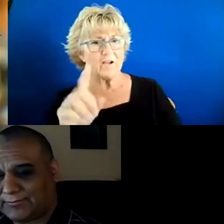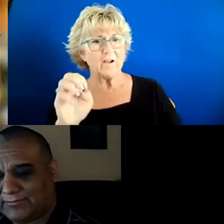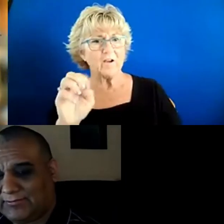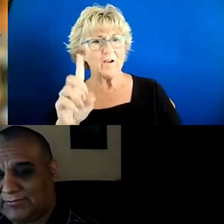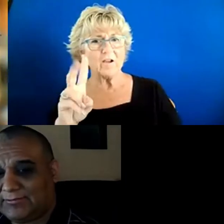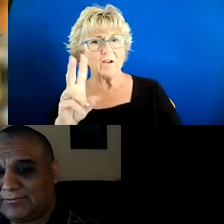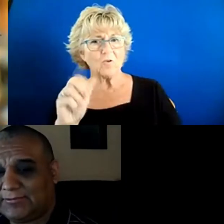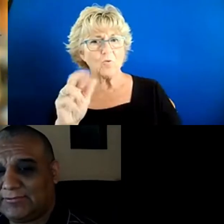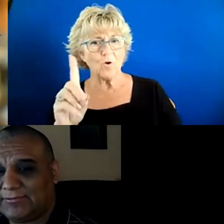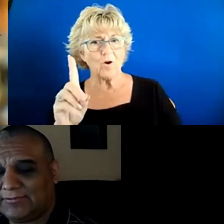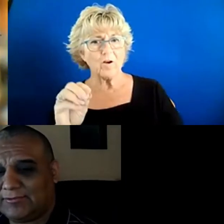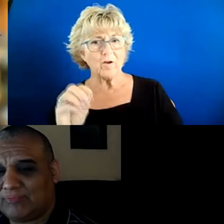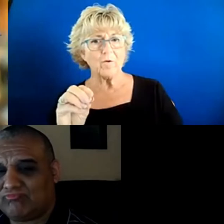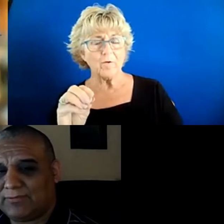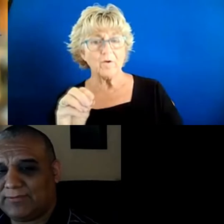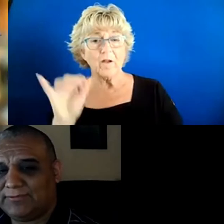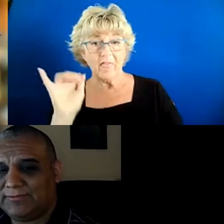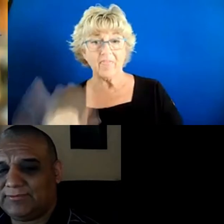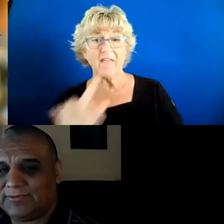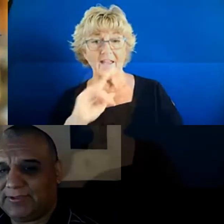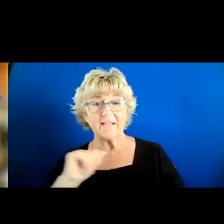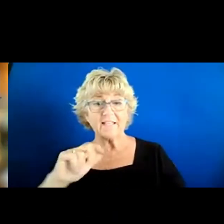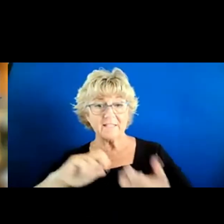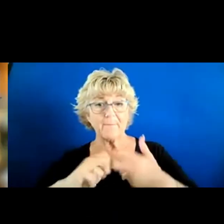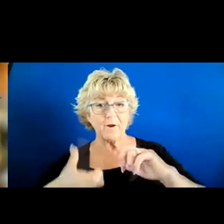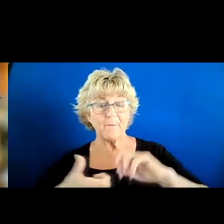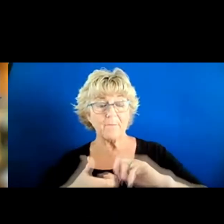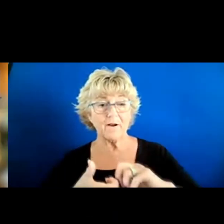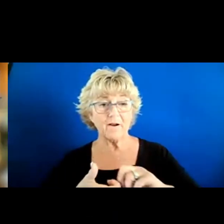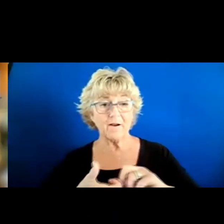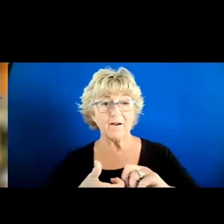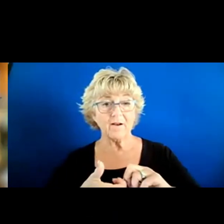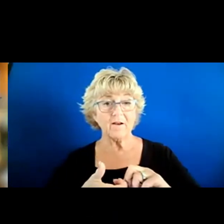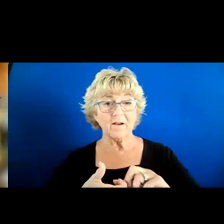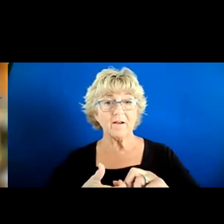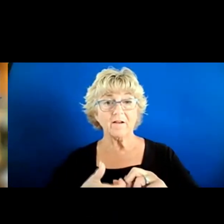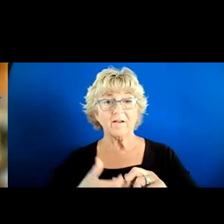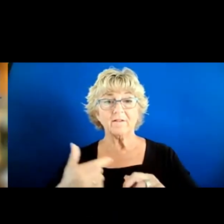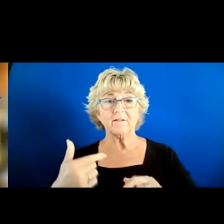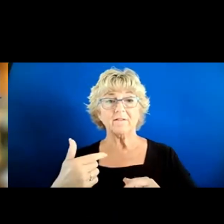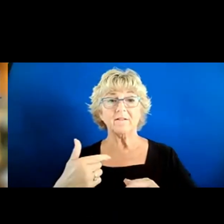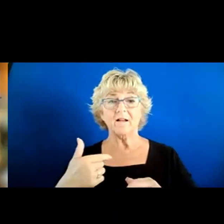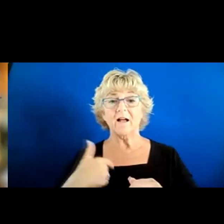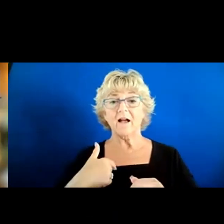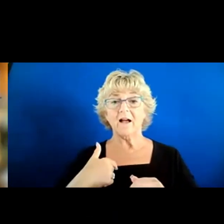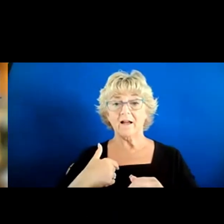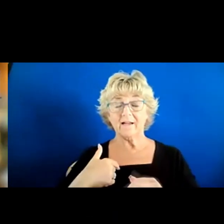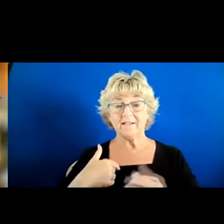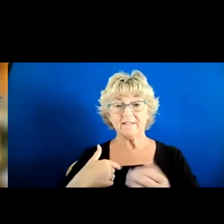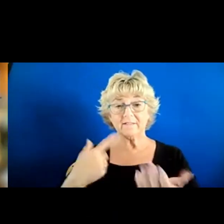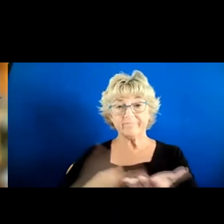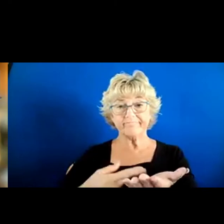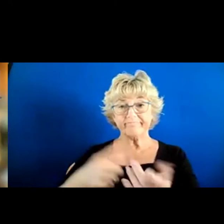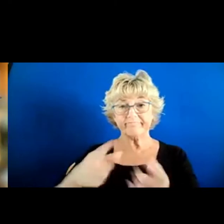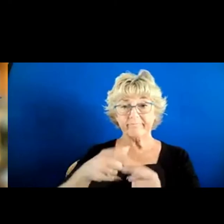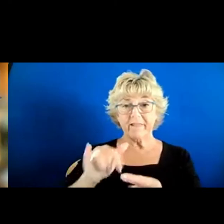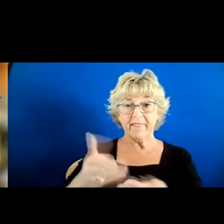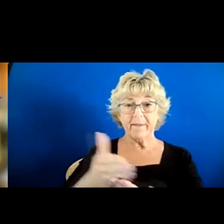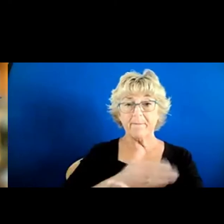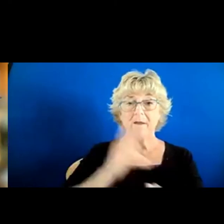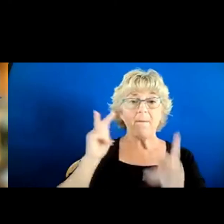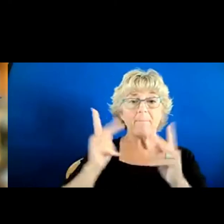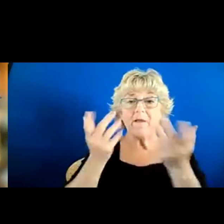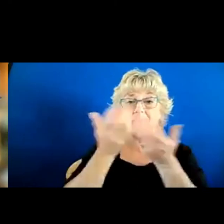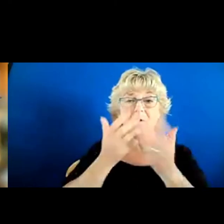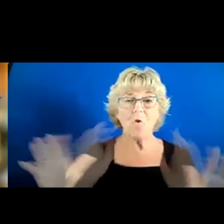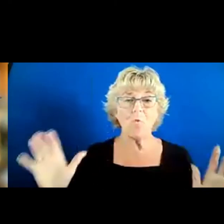think that that is a problem. And I alluded to it earlier. You know, people don't really want